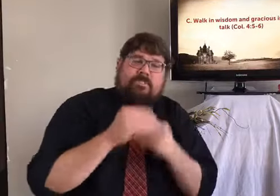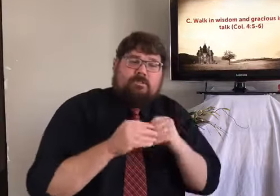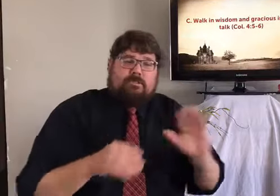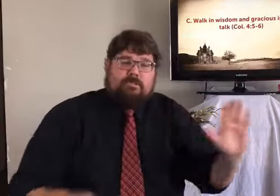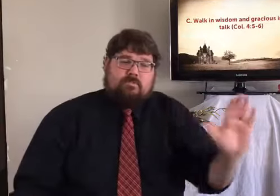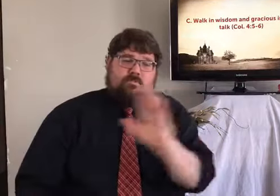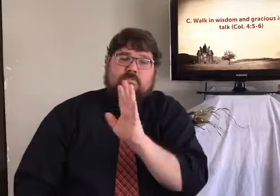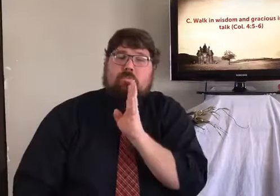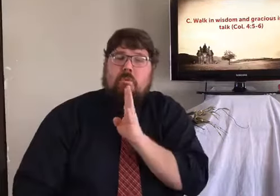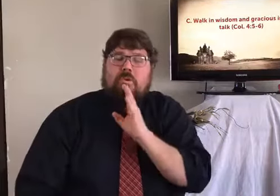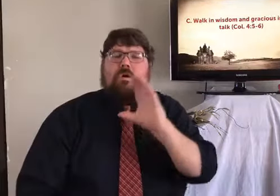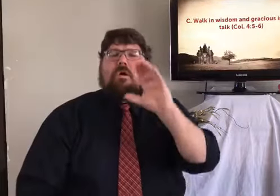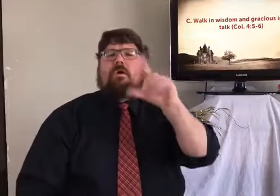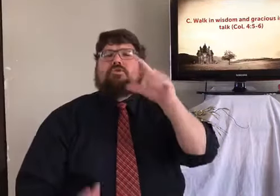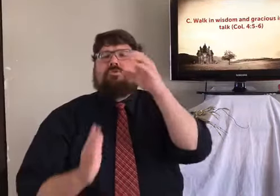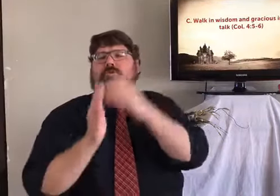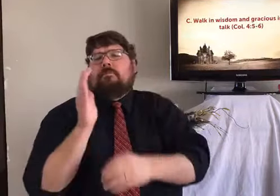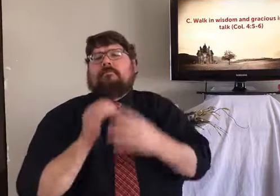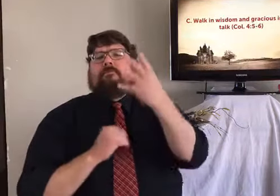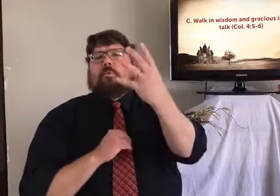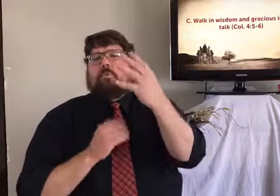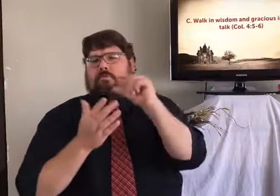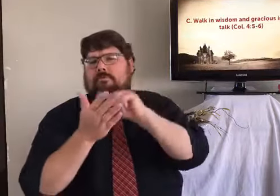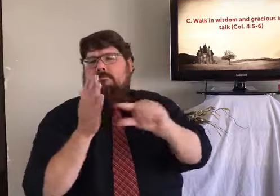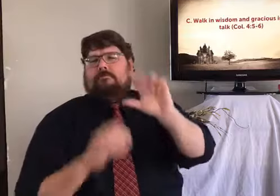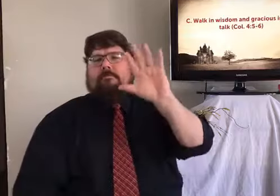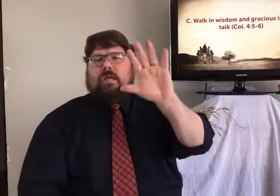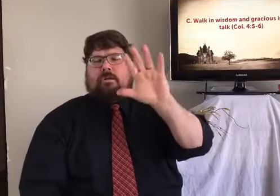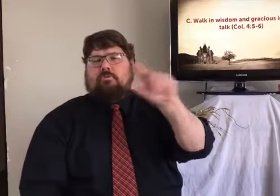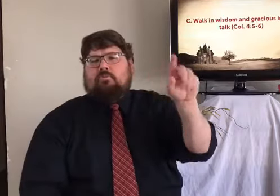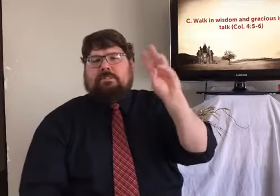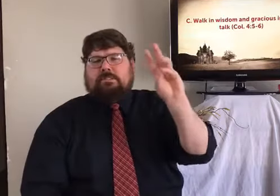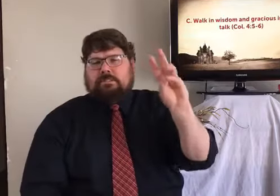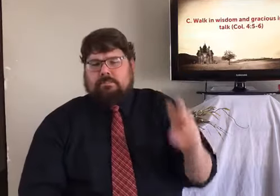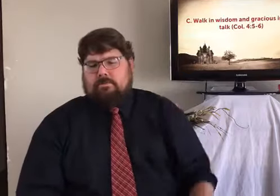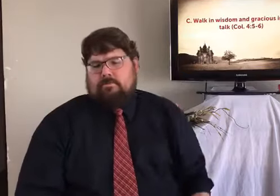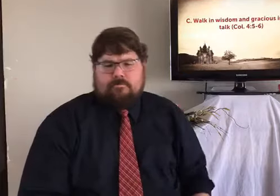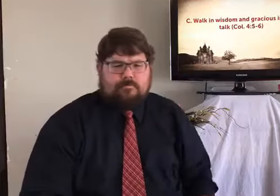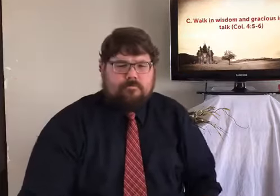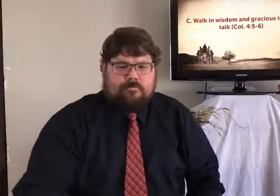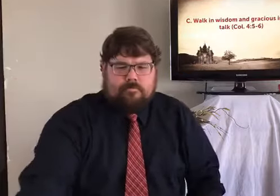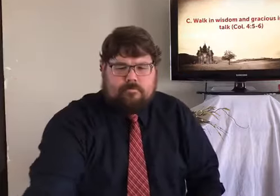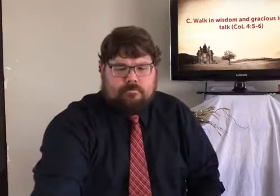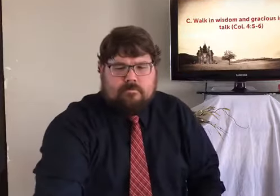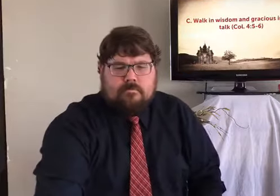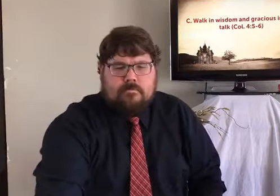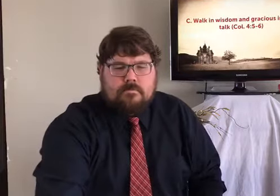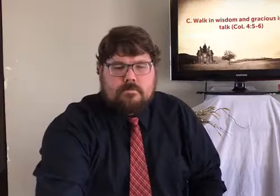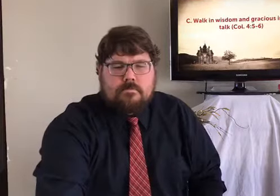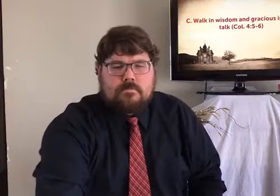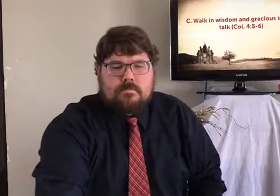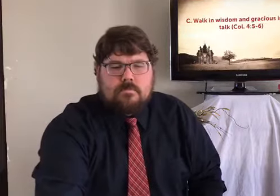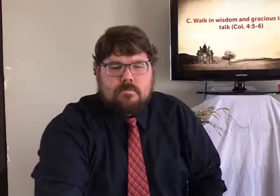and be gracious in worth speaking. Colossians chapter 4, verses 5 through 6.